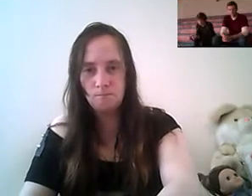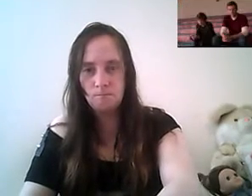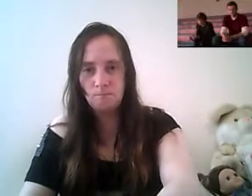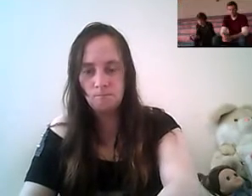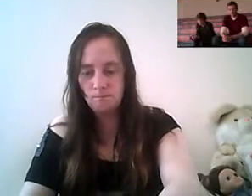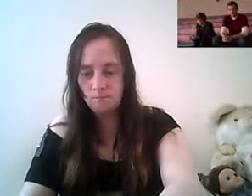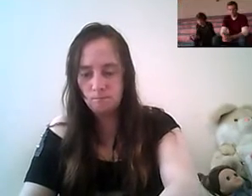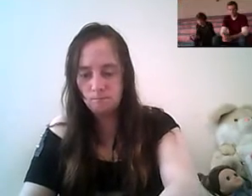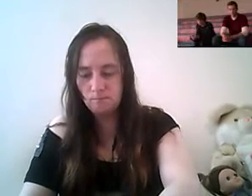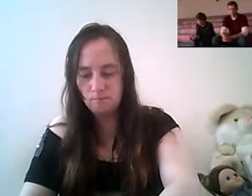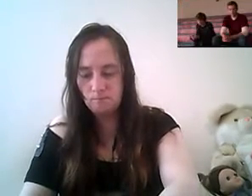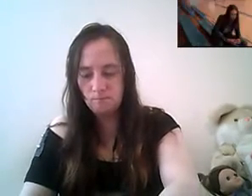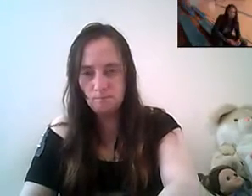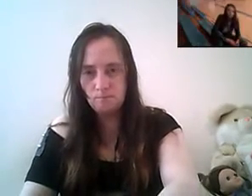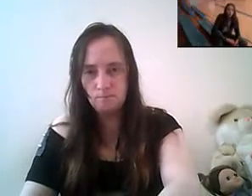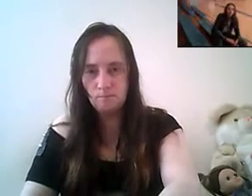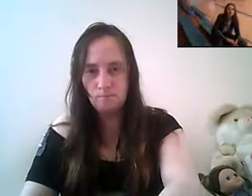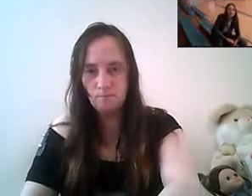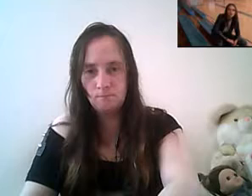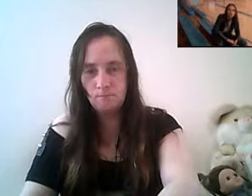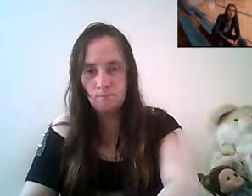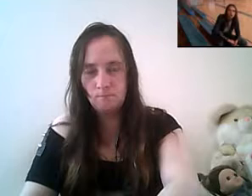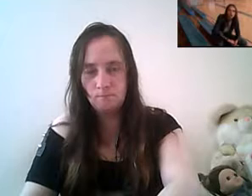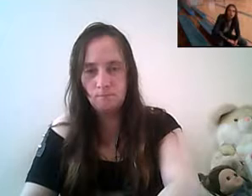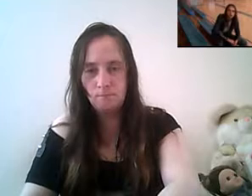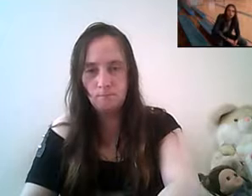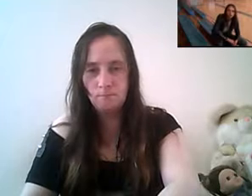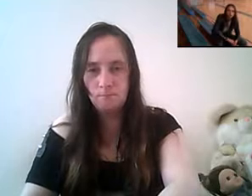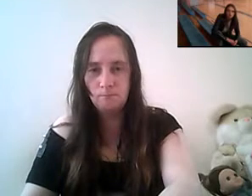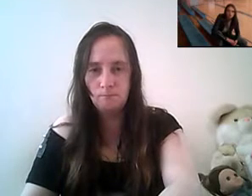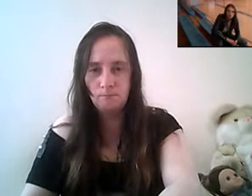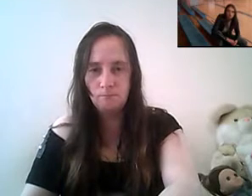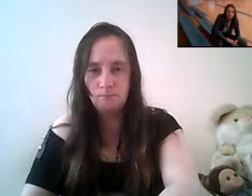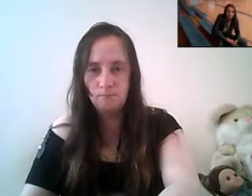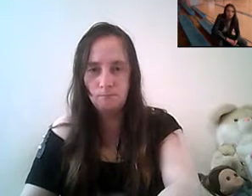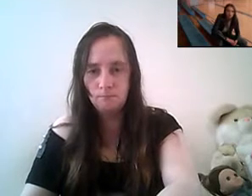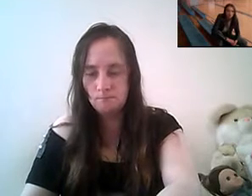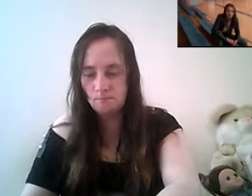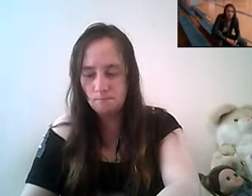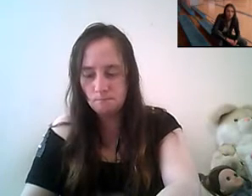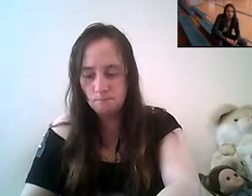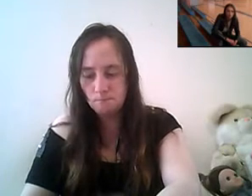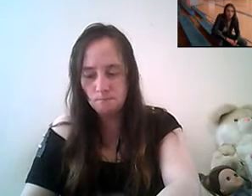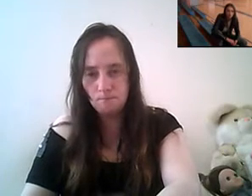you have detention too i got caught vaping in the teacher's lounge this place is like a goddamn monastery